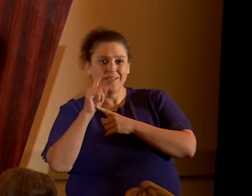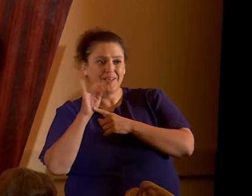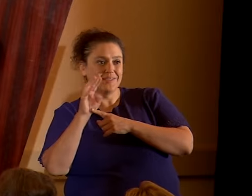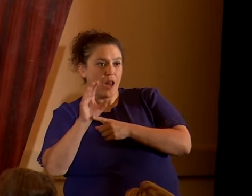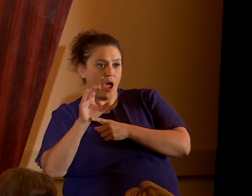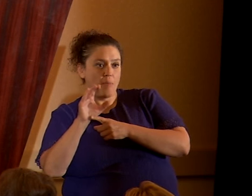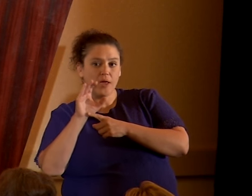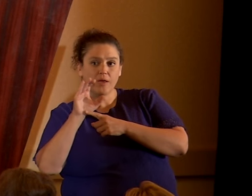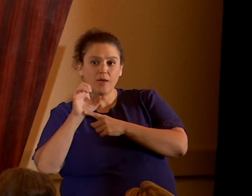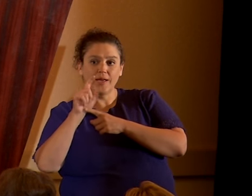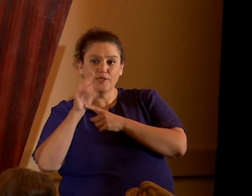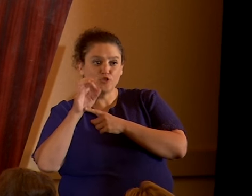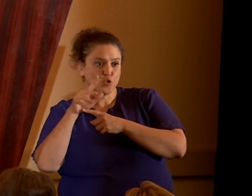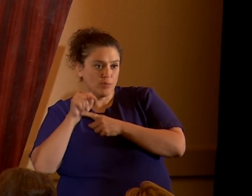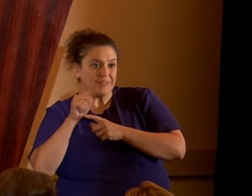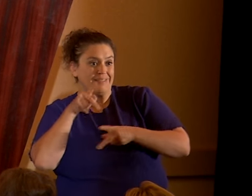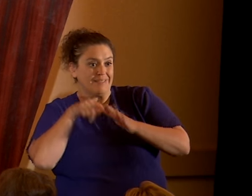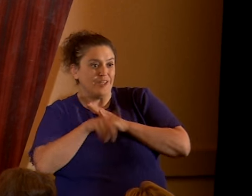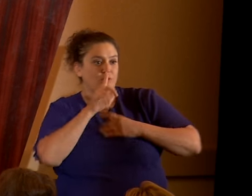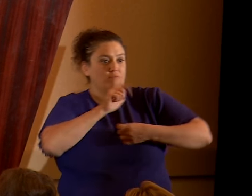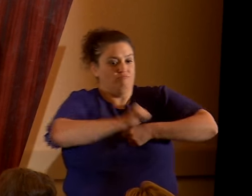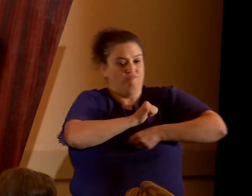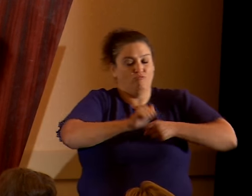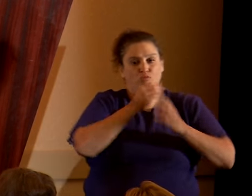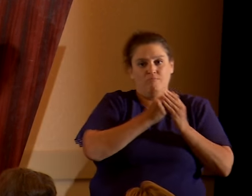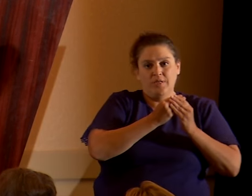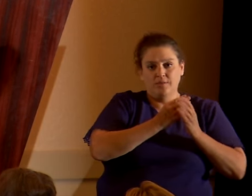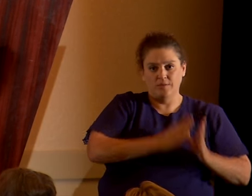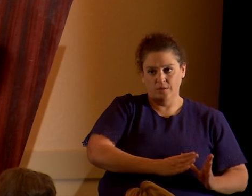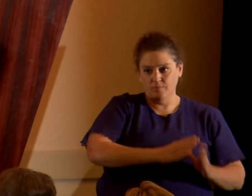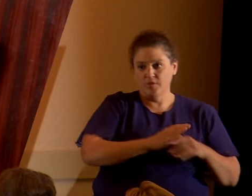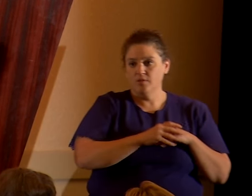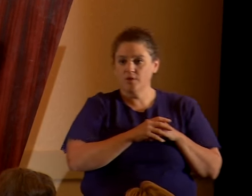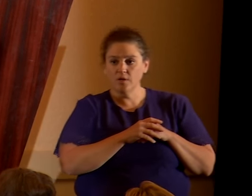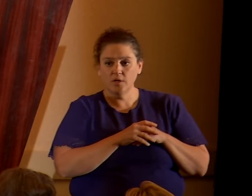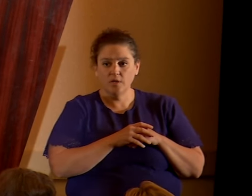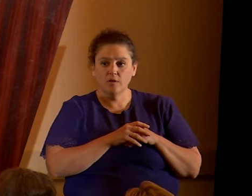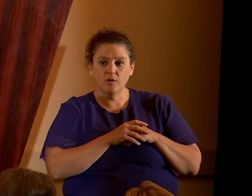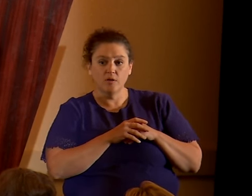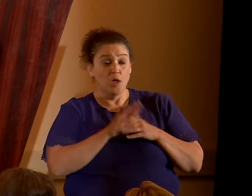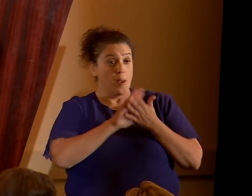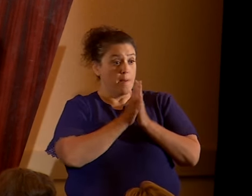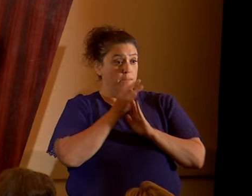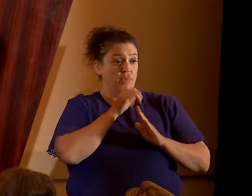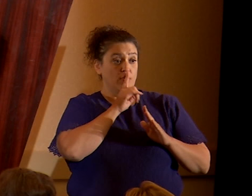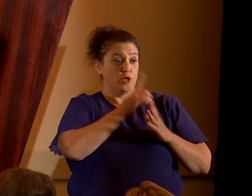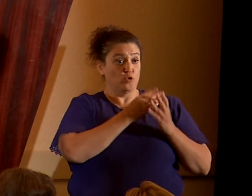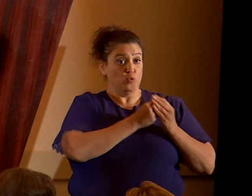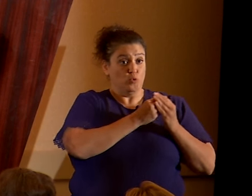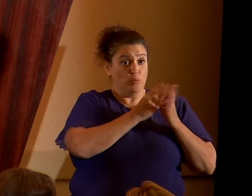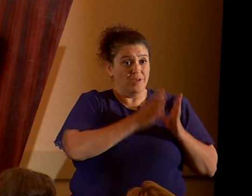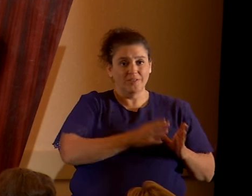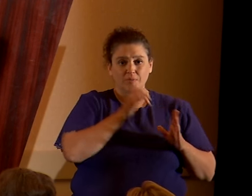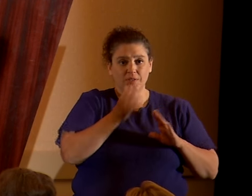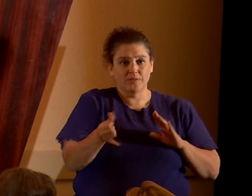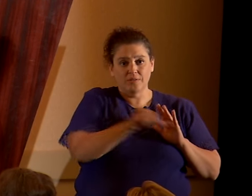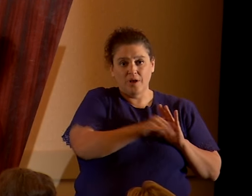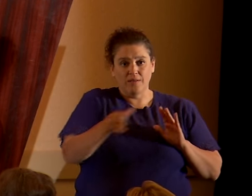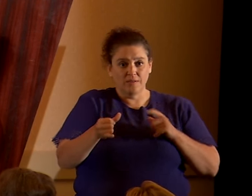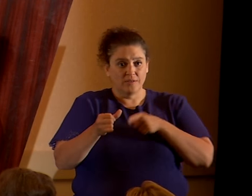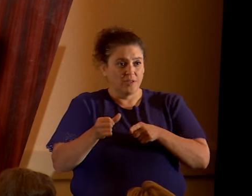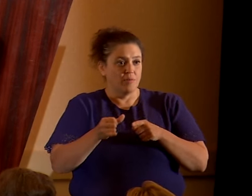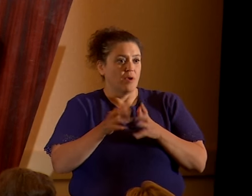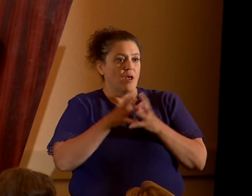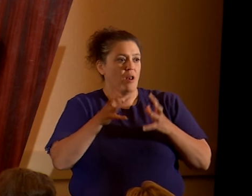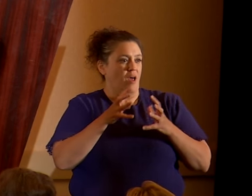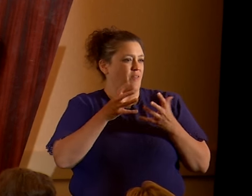those who don't consider our true Muslims. Even though I don't agree with this term, because being a true Muslim is like being true astrologer. It's all based upon